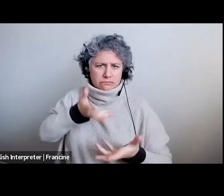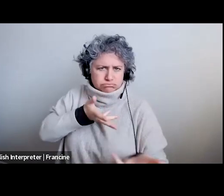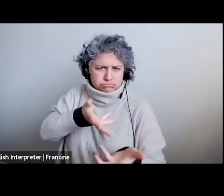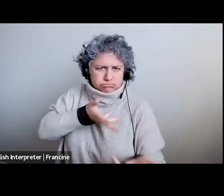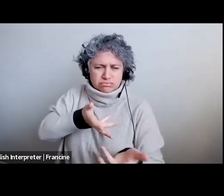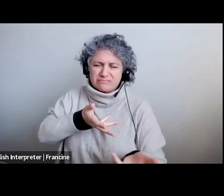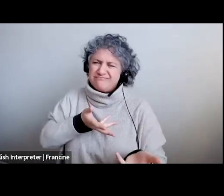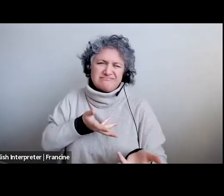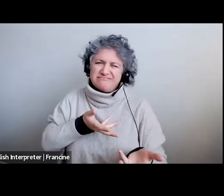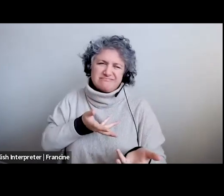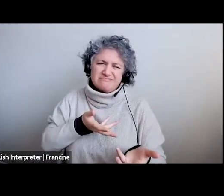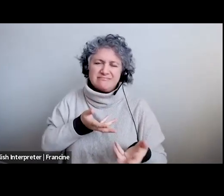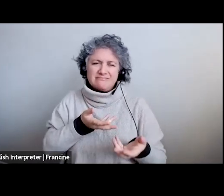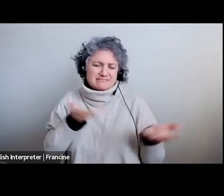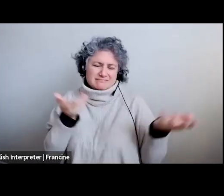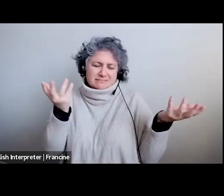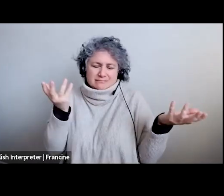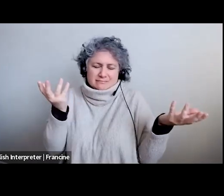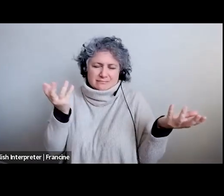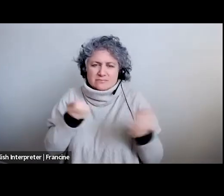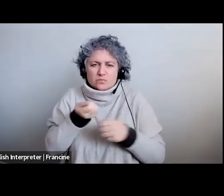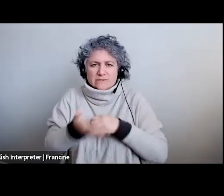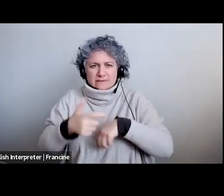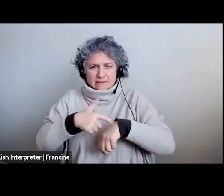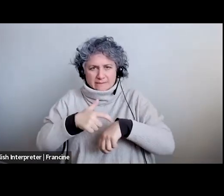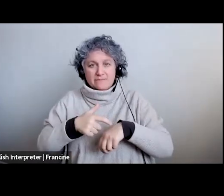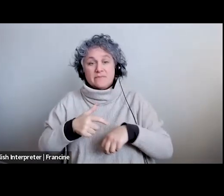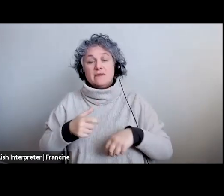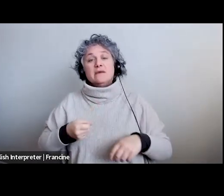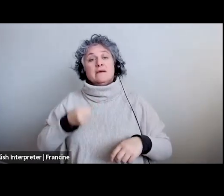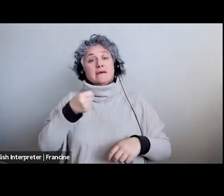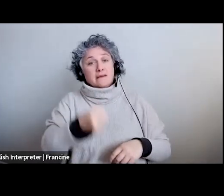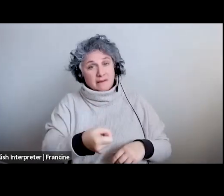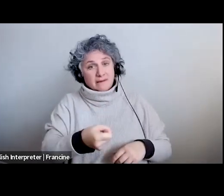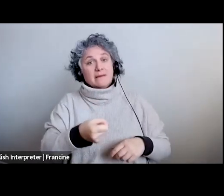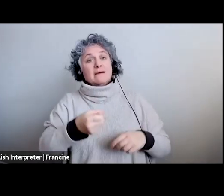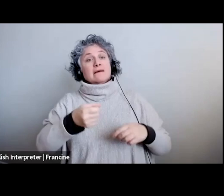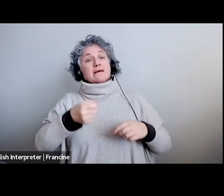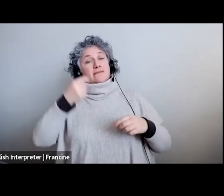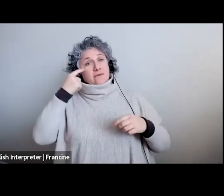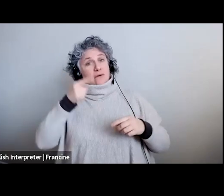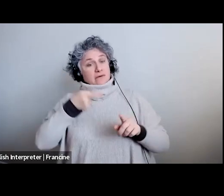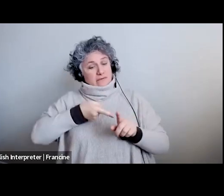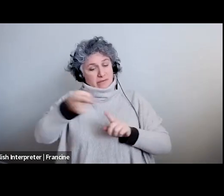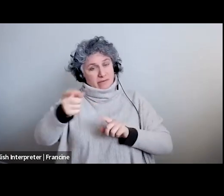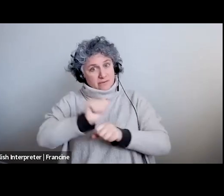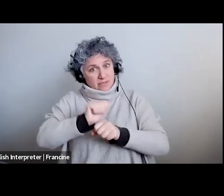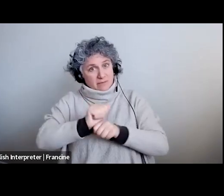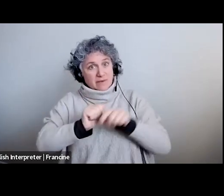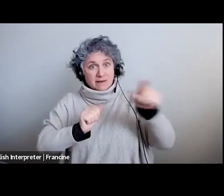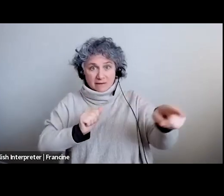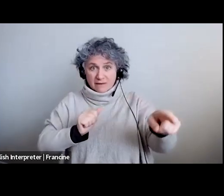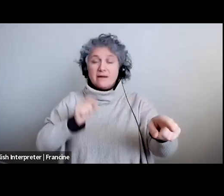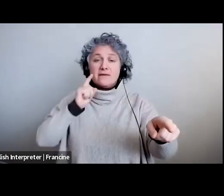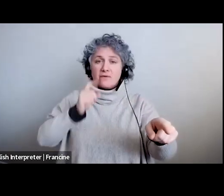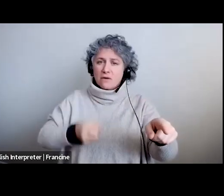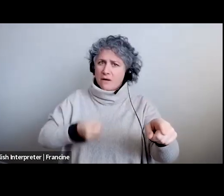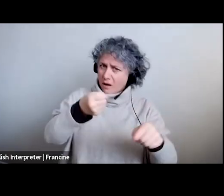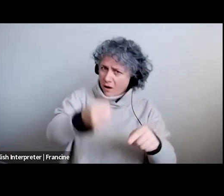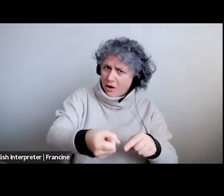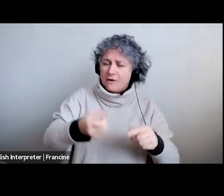because you're there to do that job and they're there to hire you for that job still be friendly with it